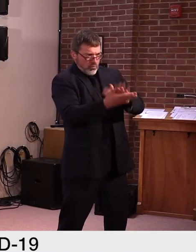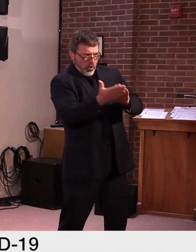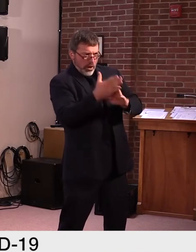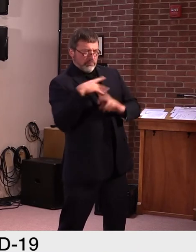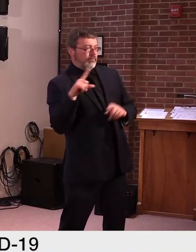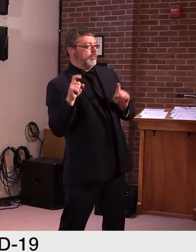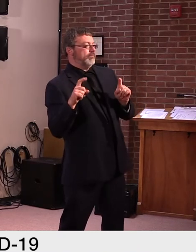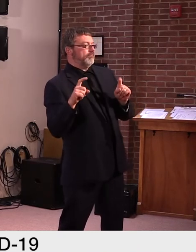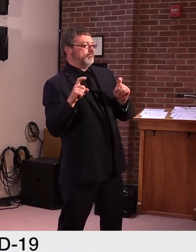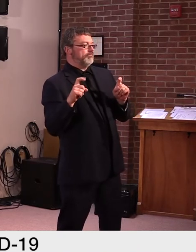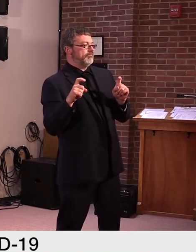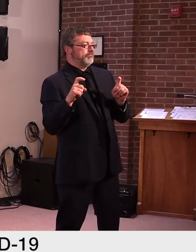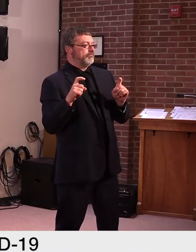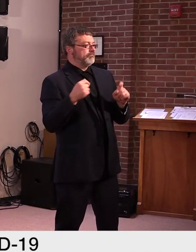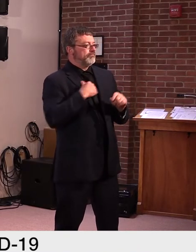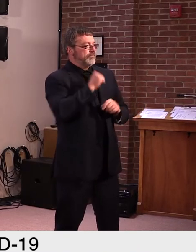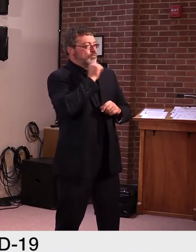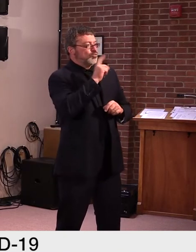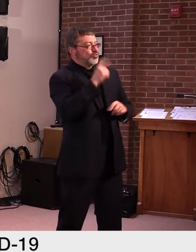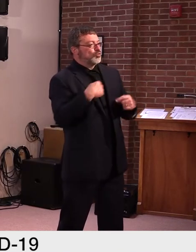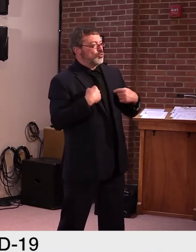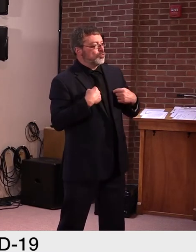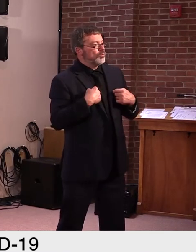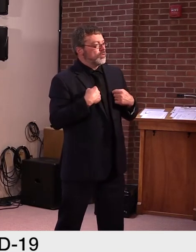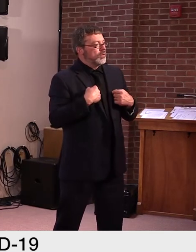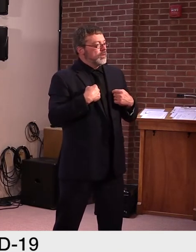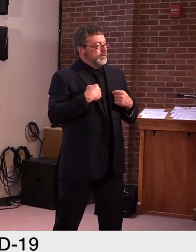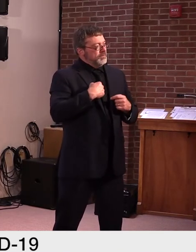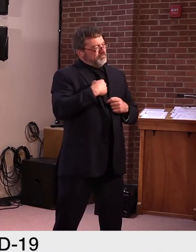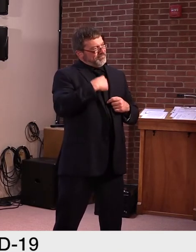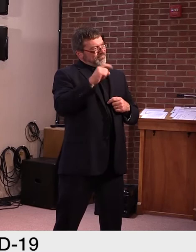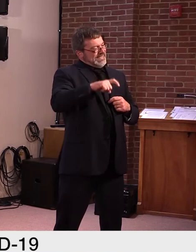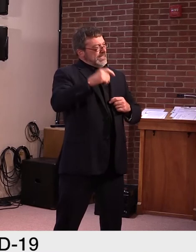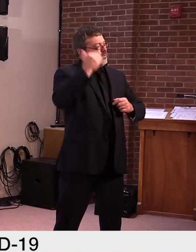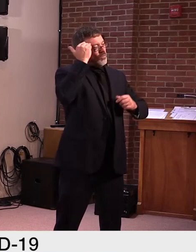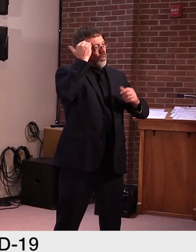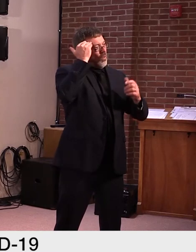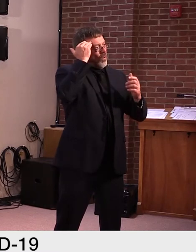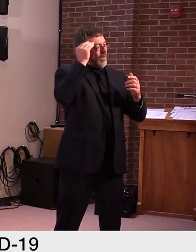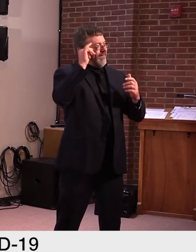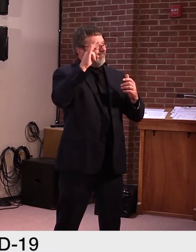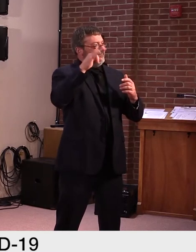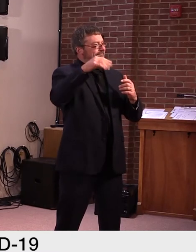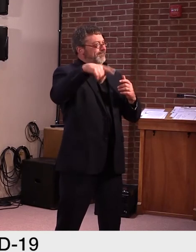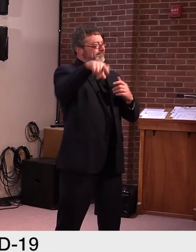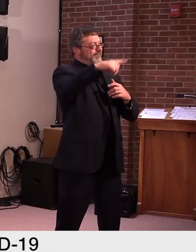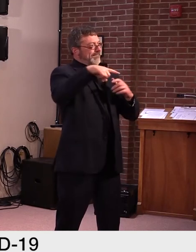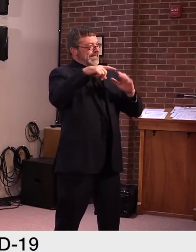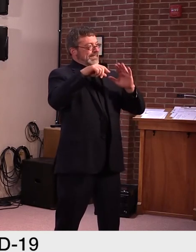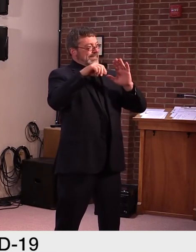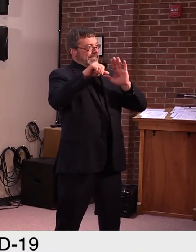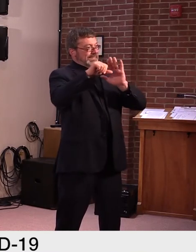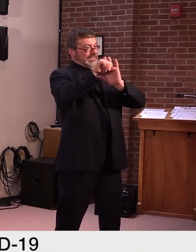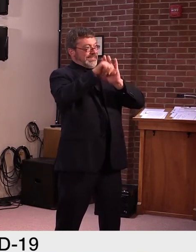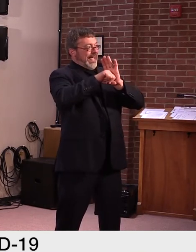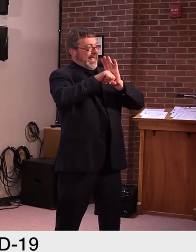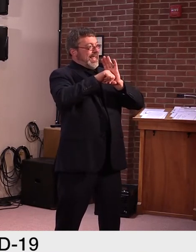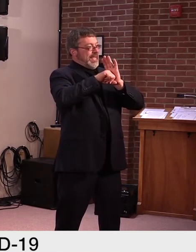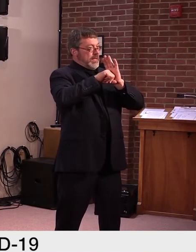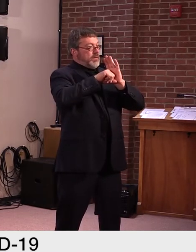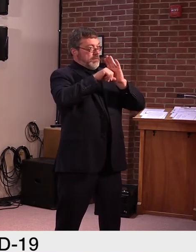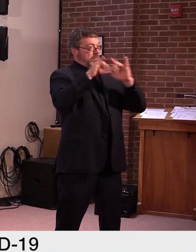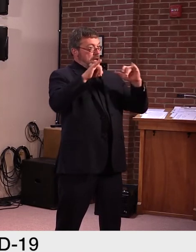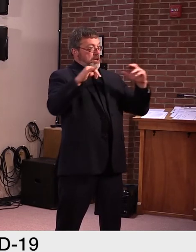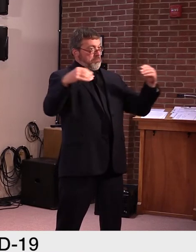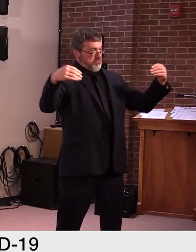going to realize the potential of a statewide payment and delivery reform system. Our healthcare